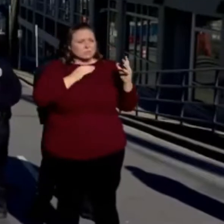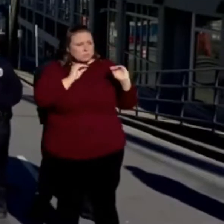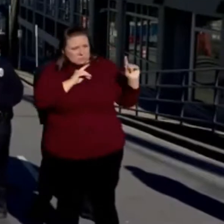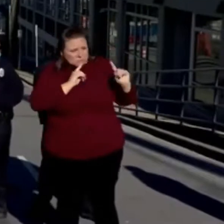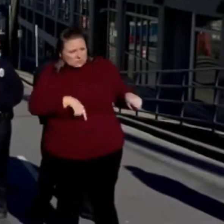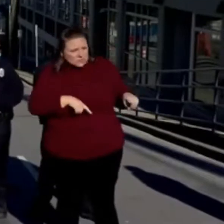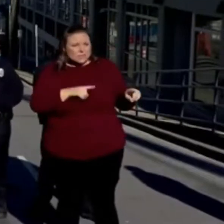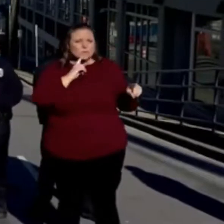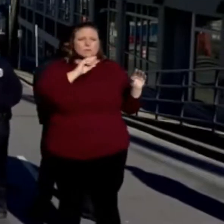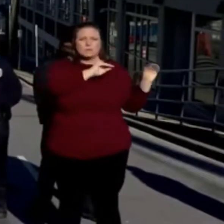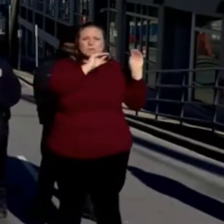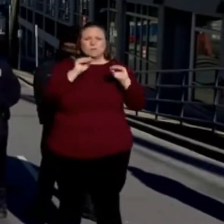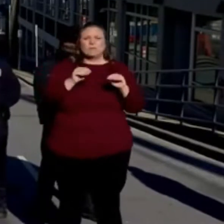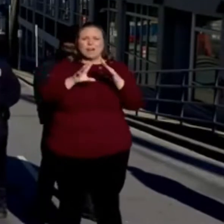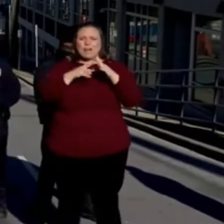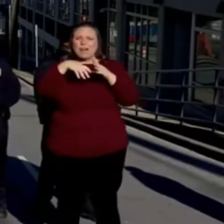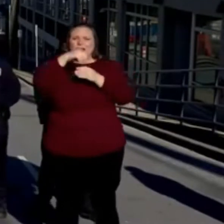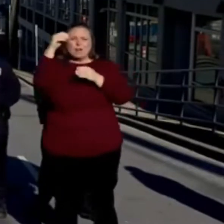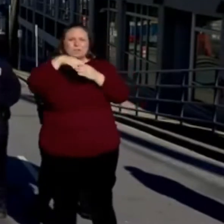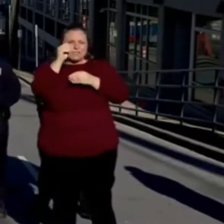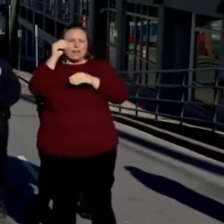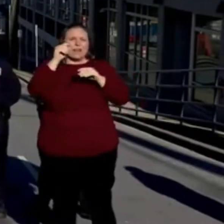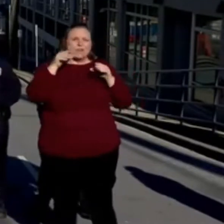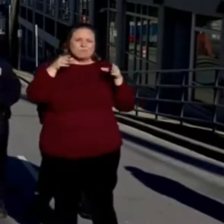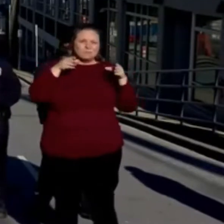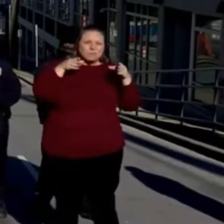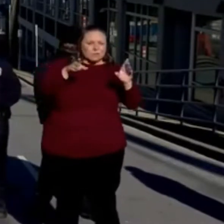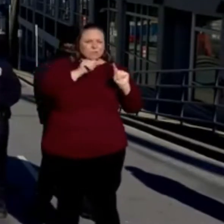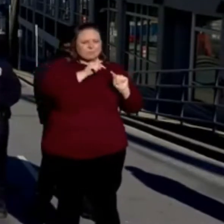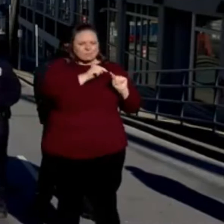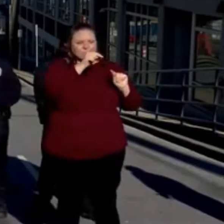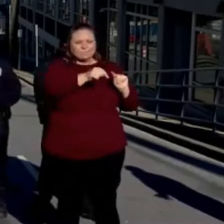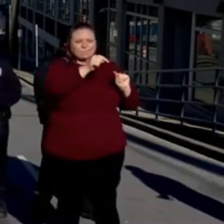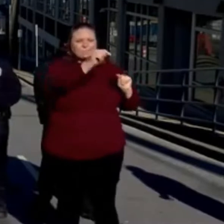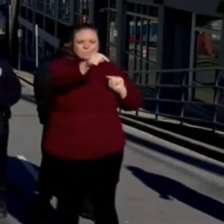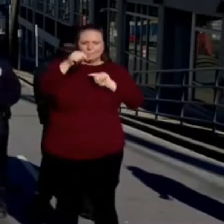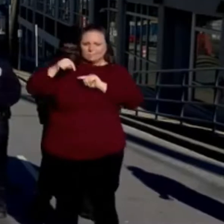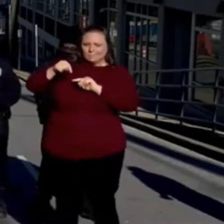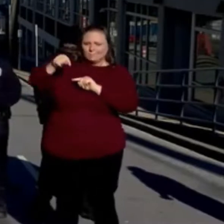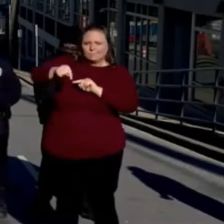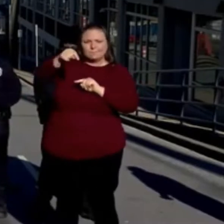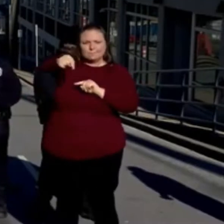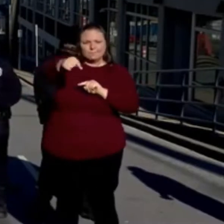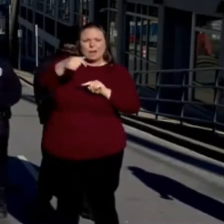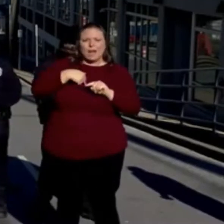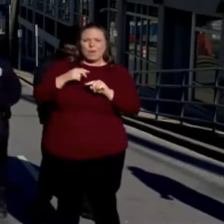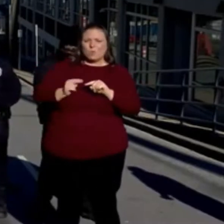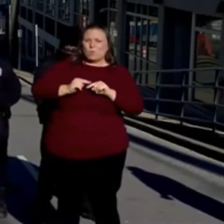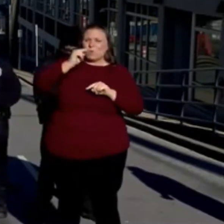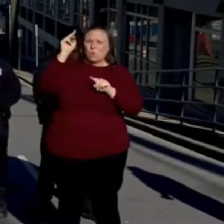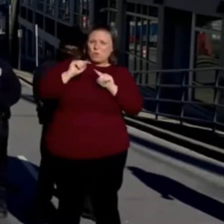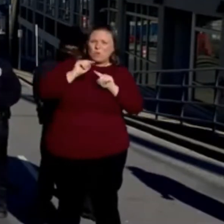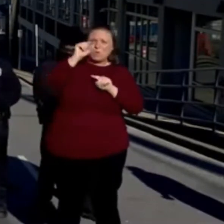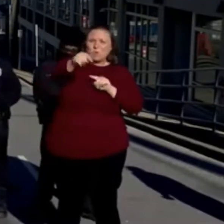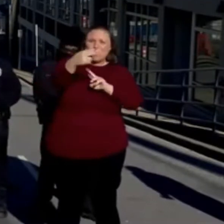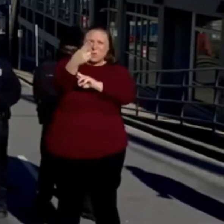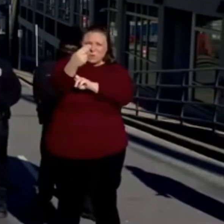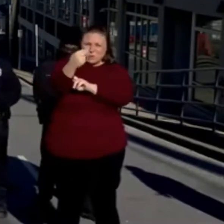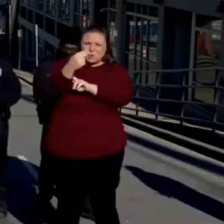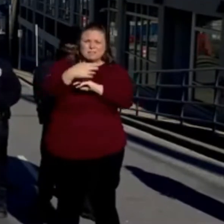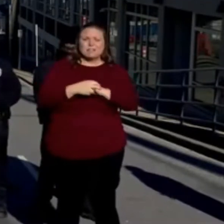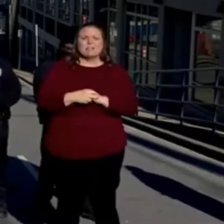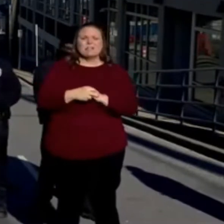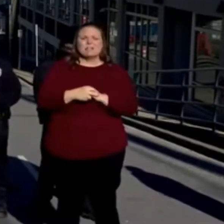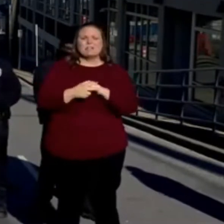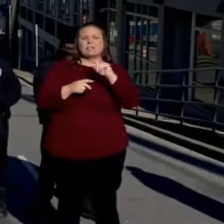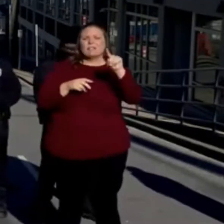so we moved outside and tried to move down the street. I went northbound towards the hotel up